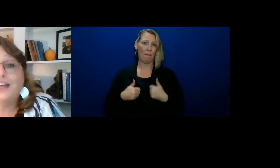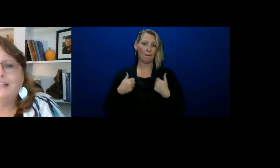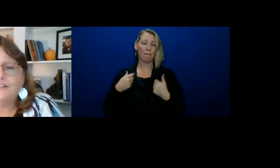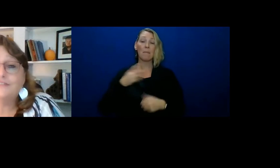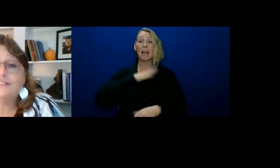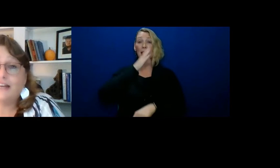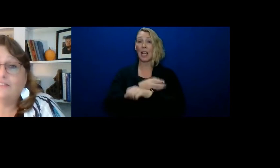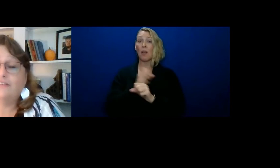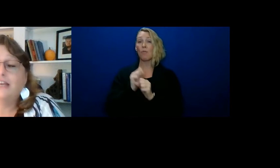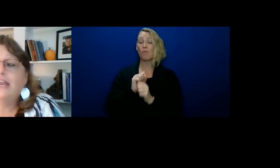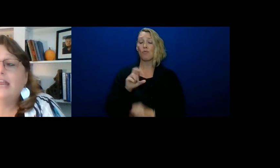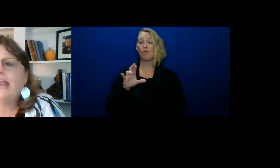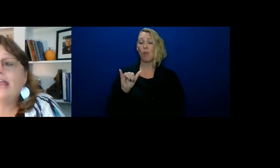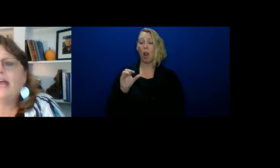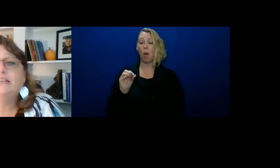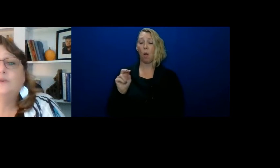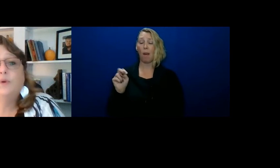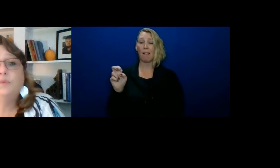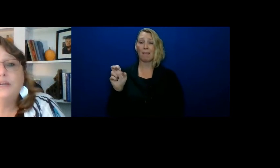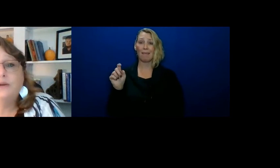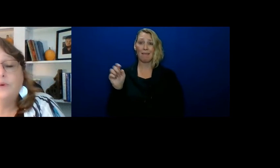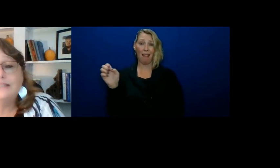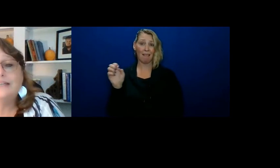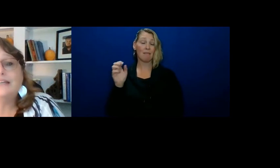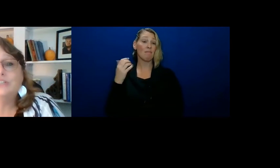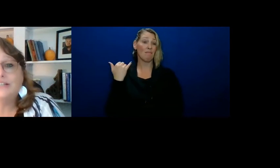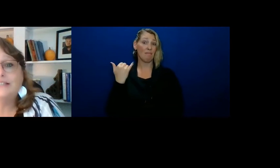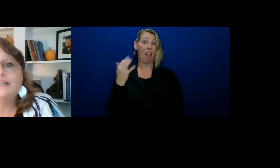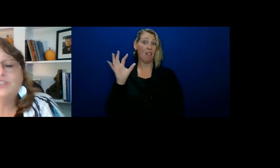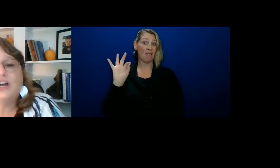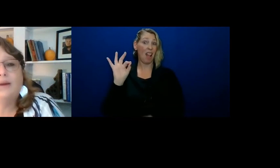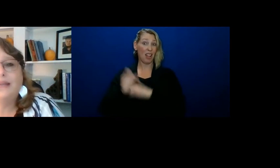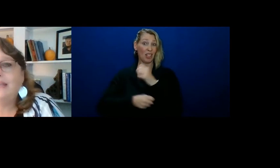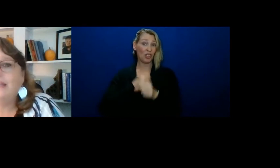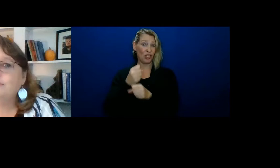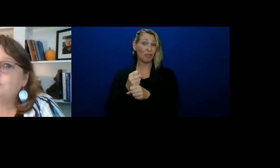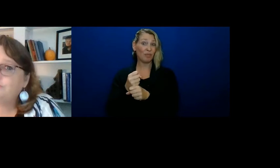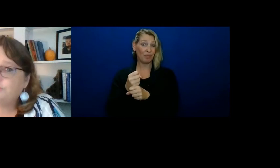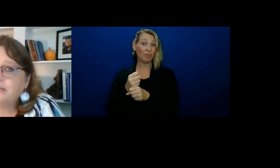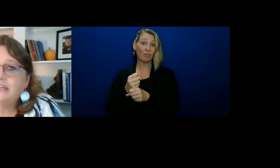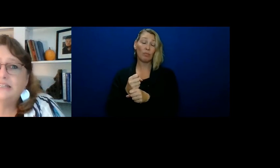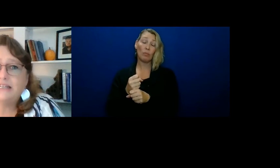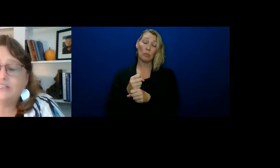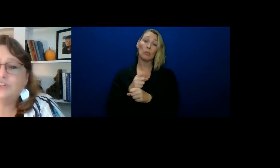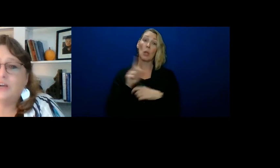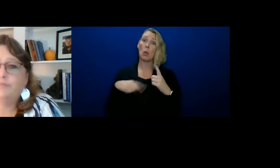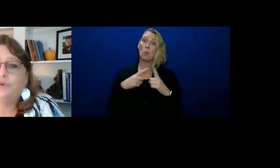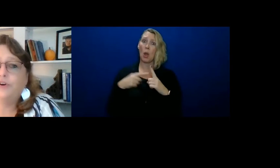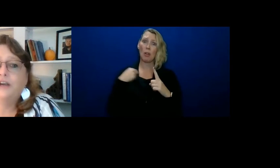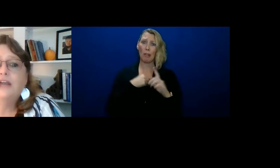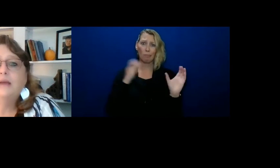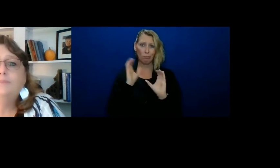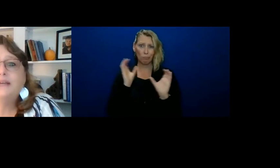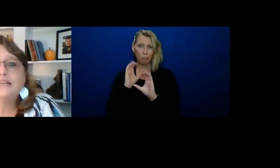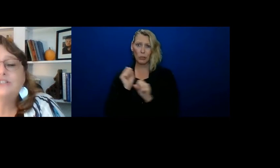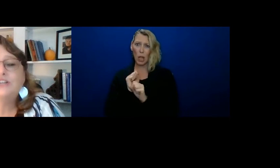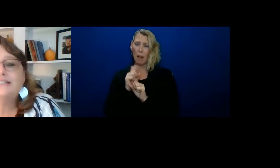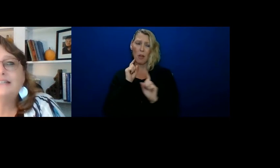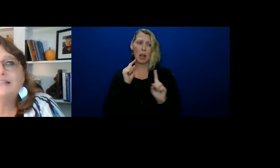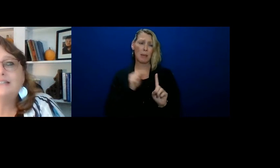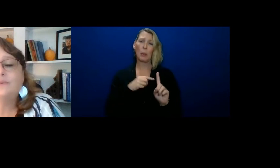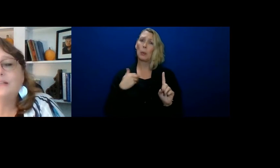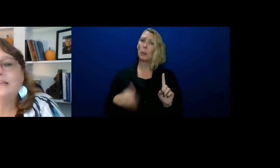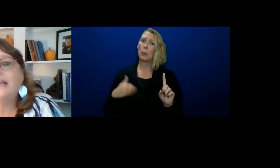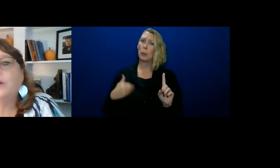there for nine years now. And when we went to get Jesse a job, he was tricky to get a job for because